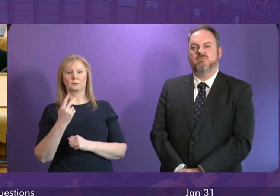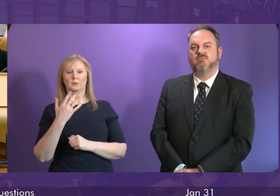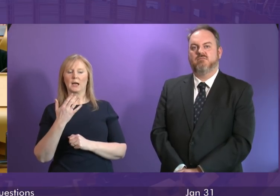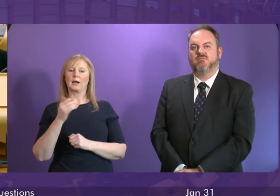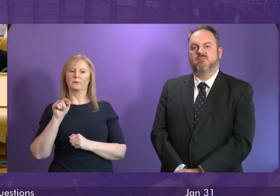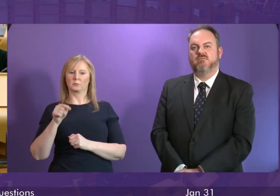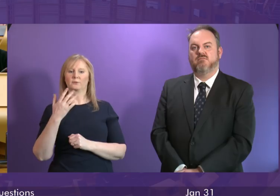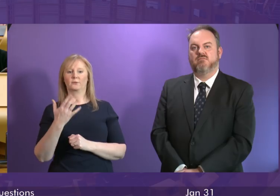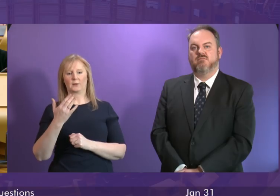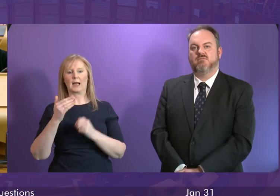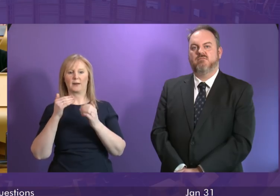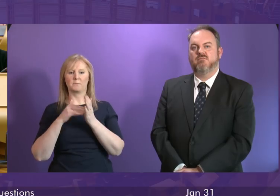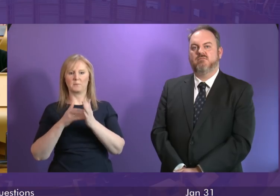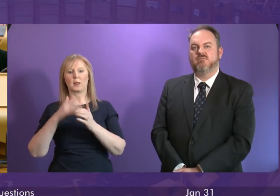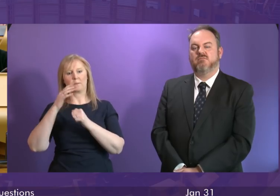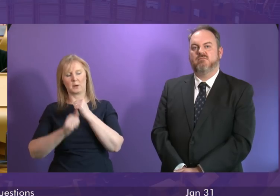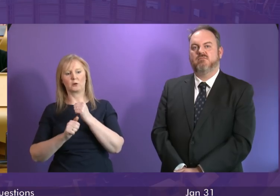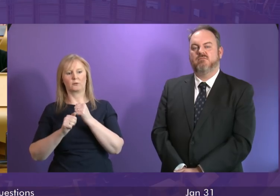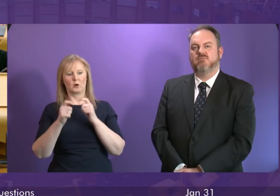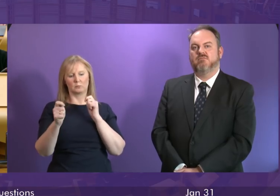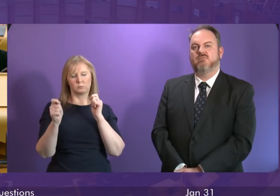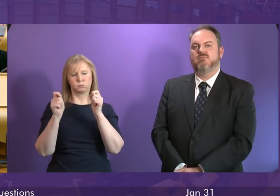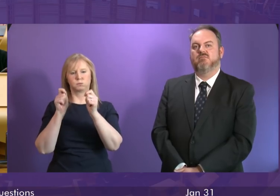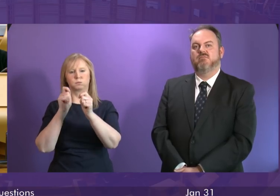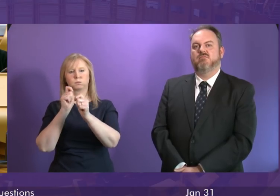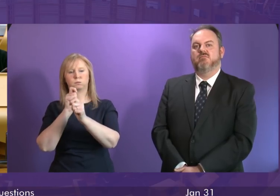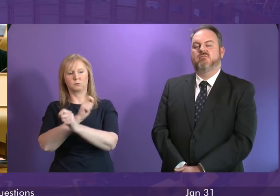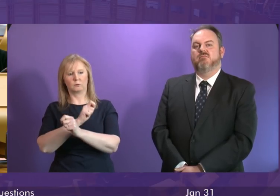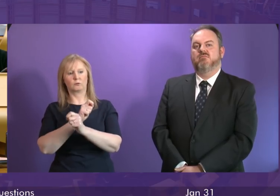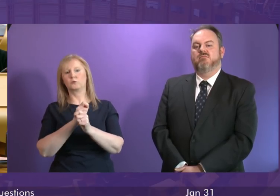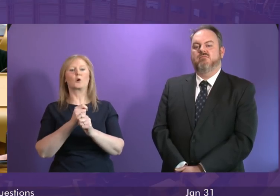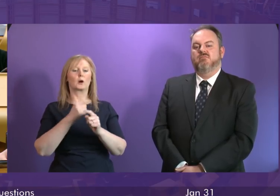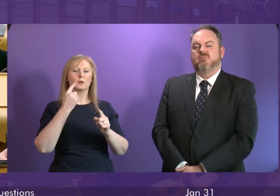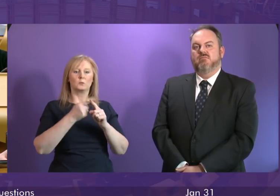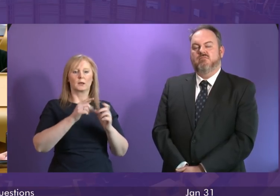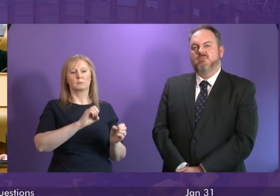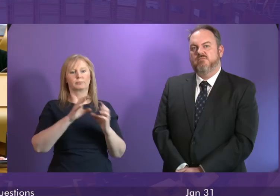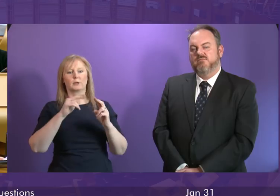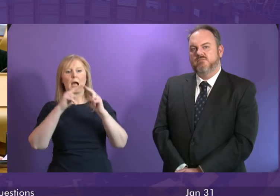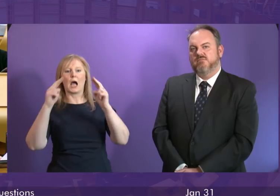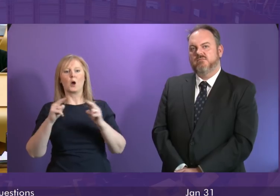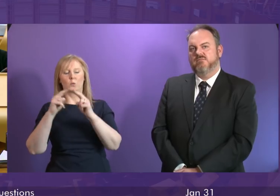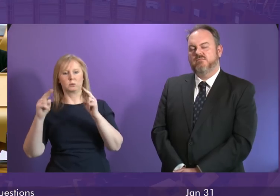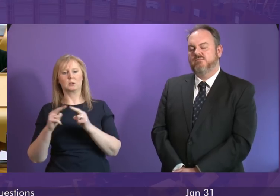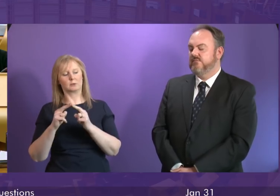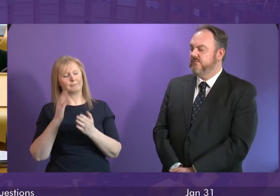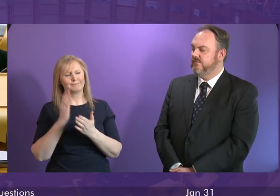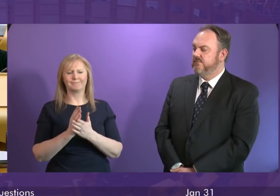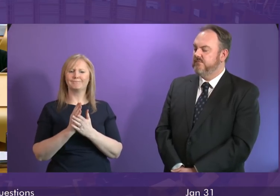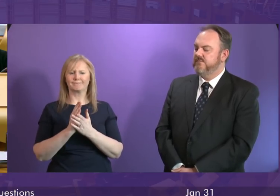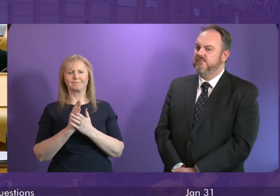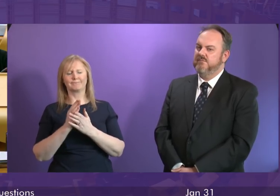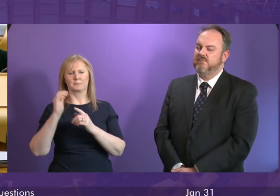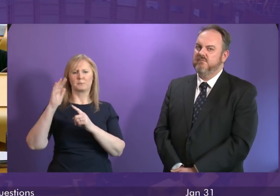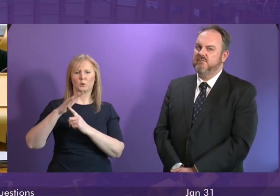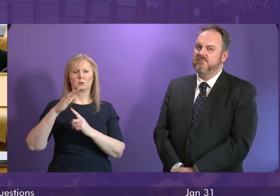that fund to support a transformation around rapid rehousing so this is an issue of the utmost seriousness and